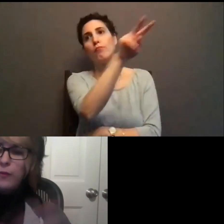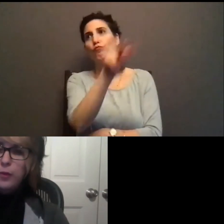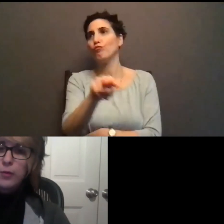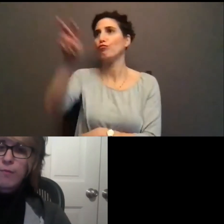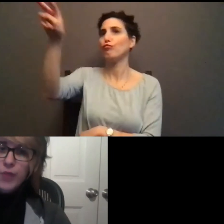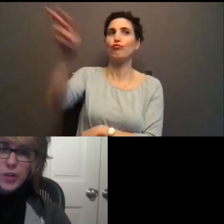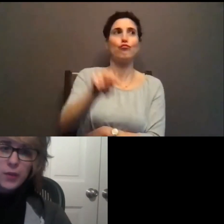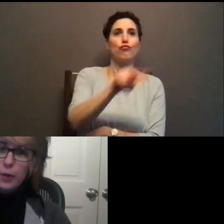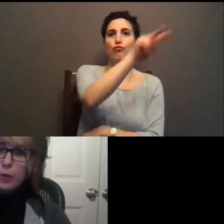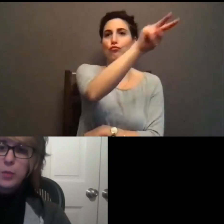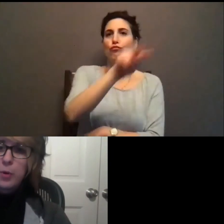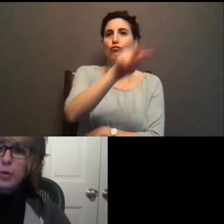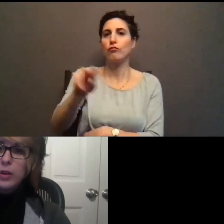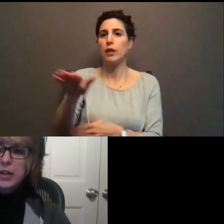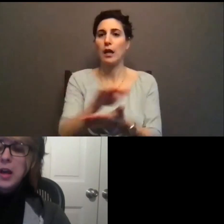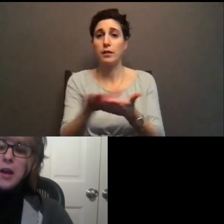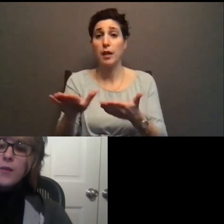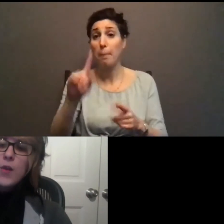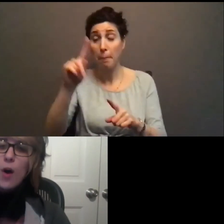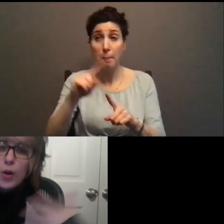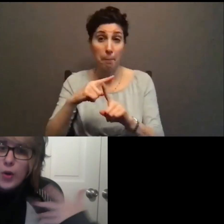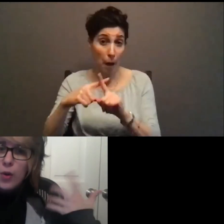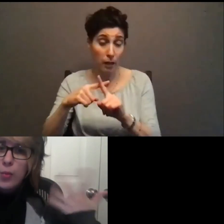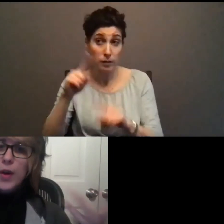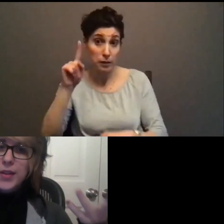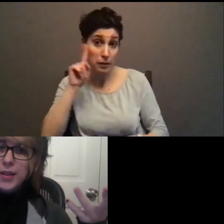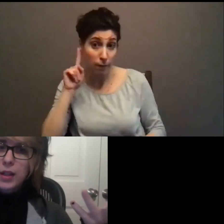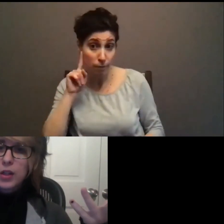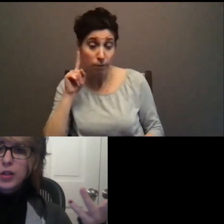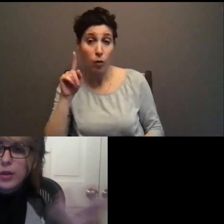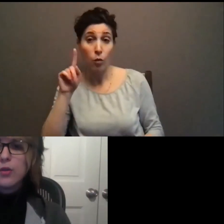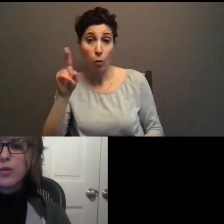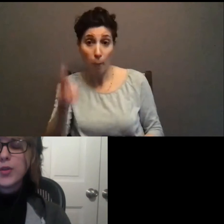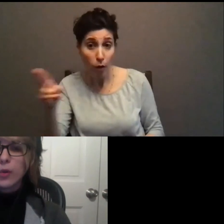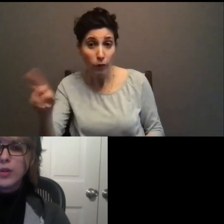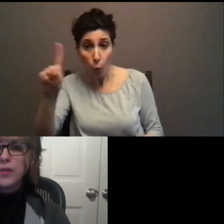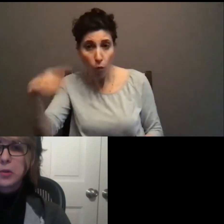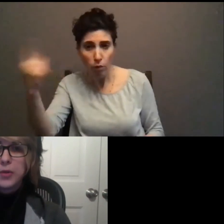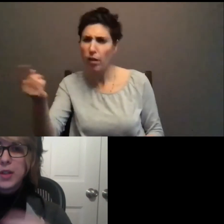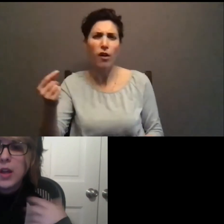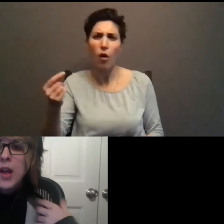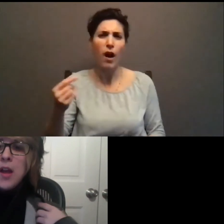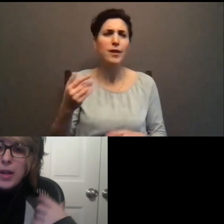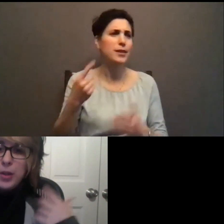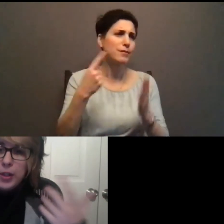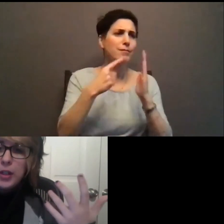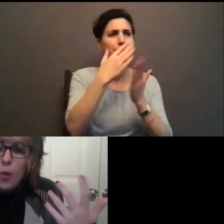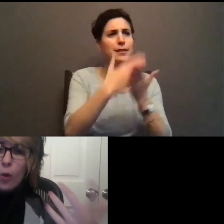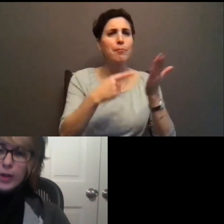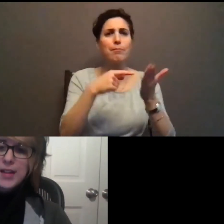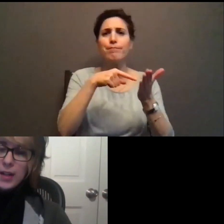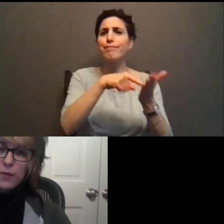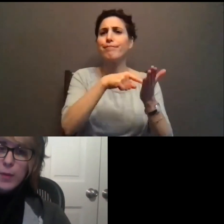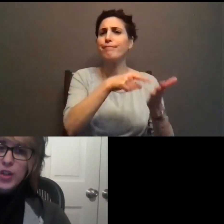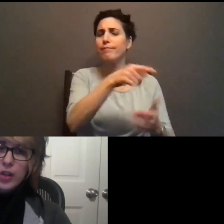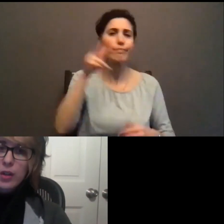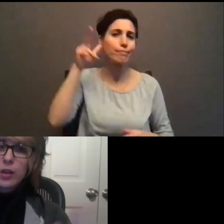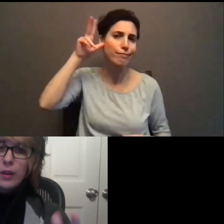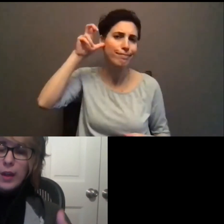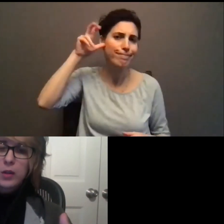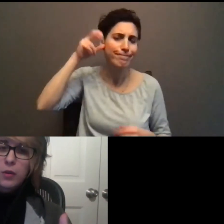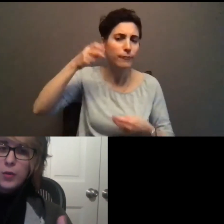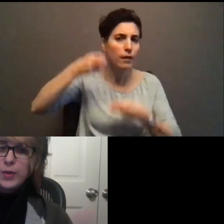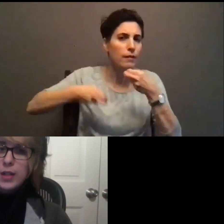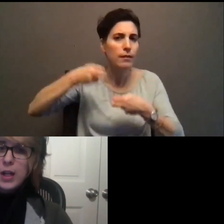helpful for tons of other people. Like if you have auditory processing issues or difficulty mentally organizing information,